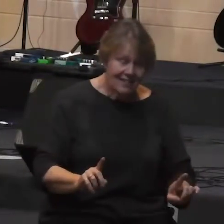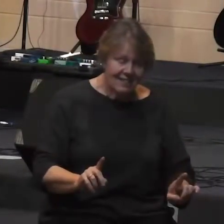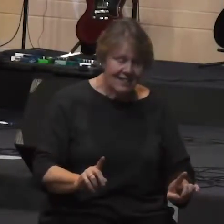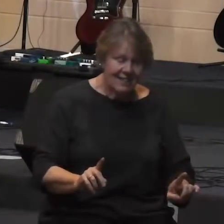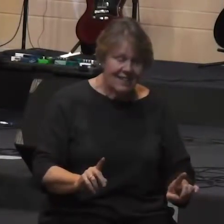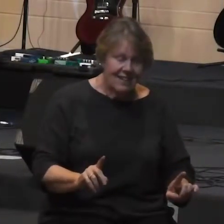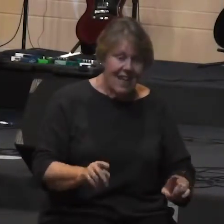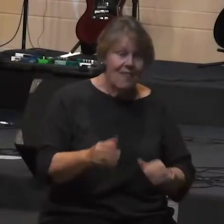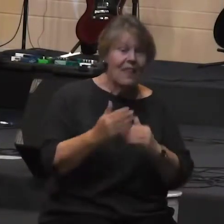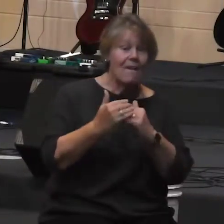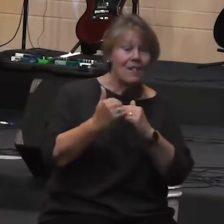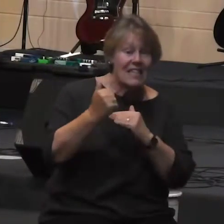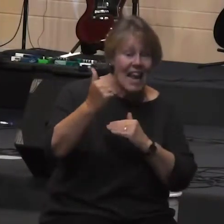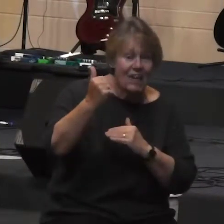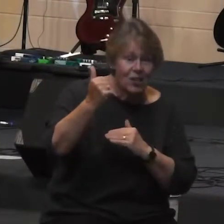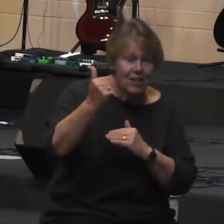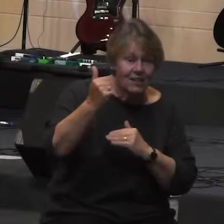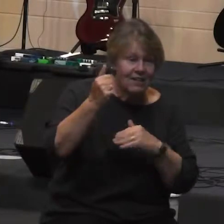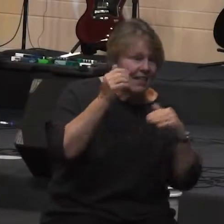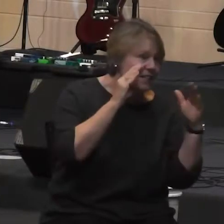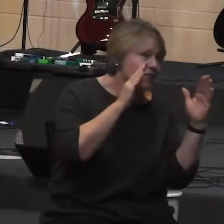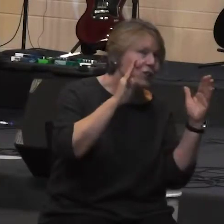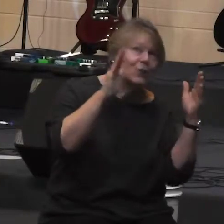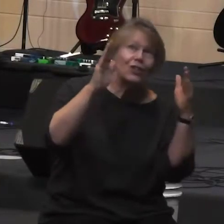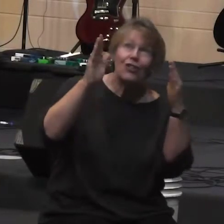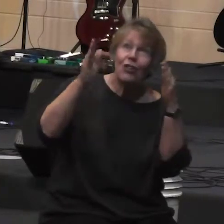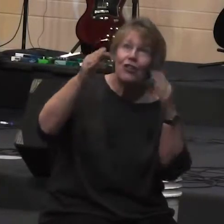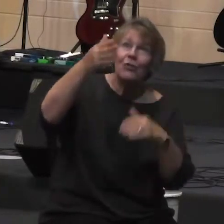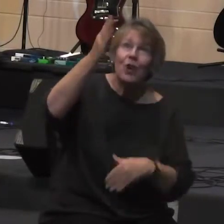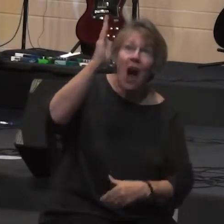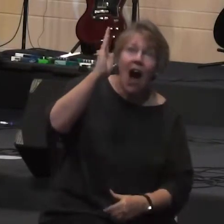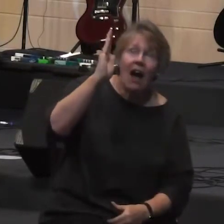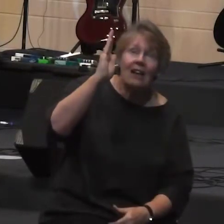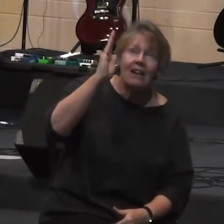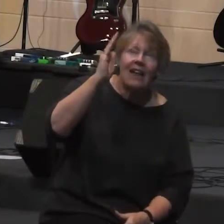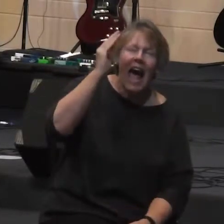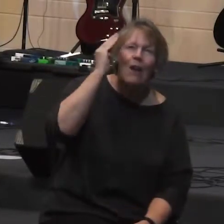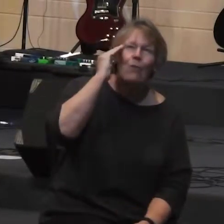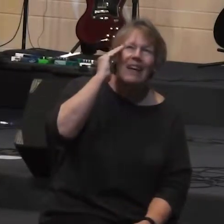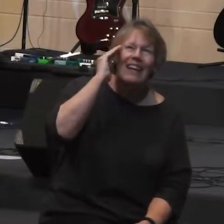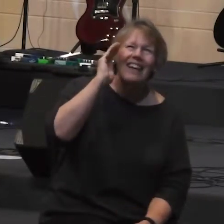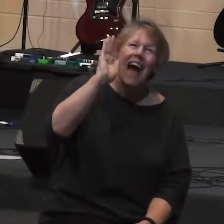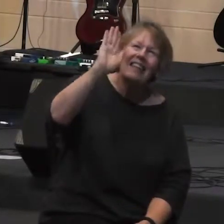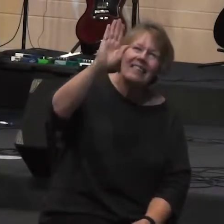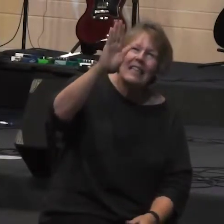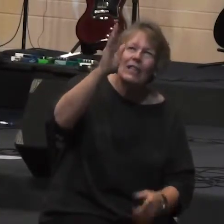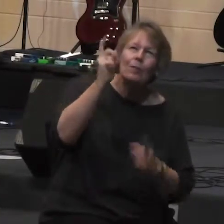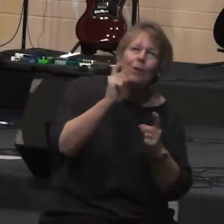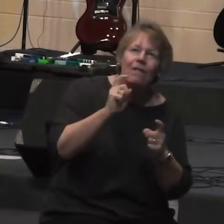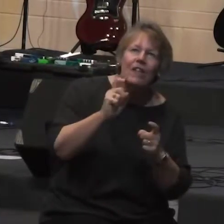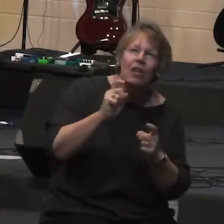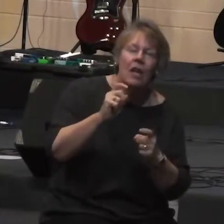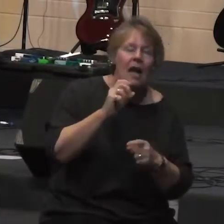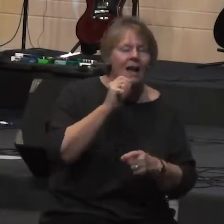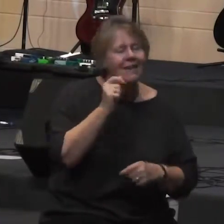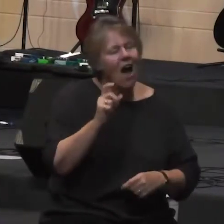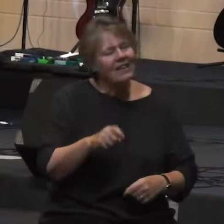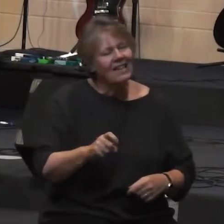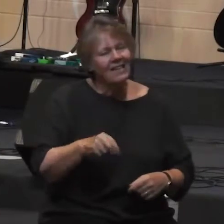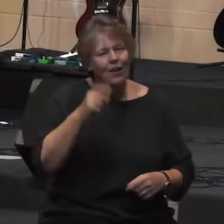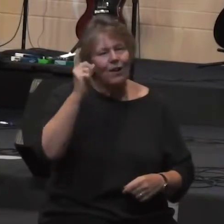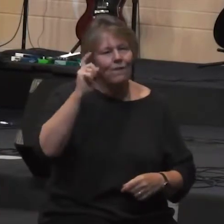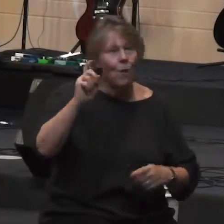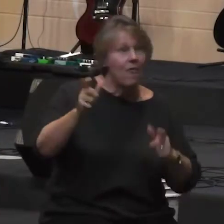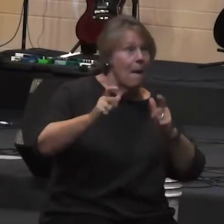is to turn to God and recognize his provision not necessarily for the big for the grand for the huge